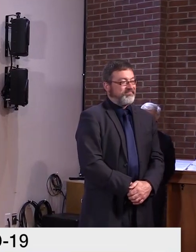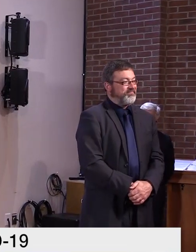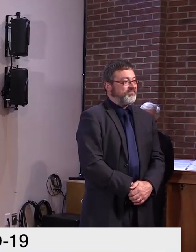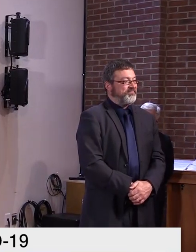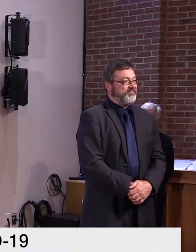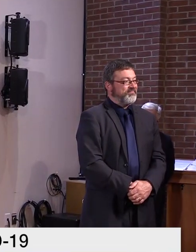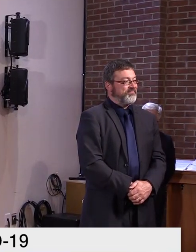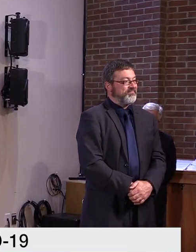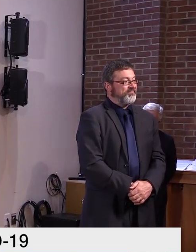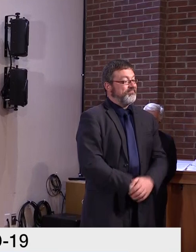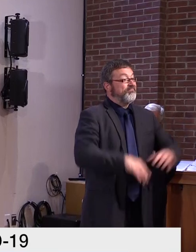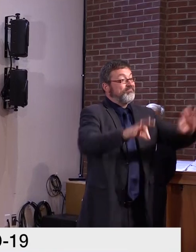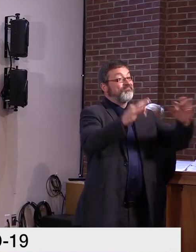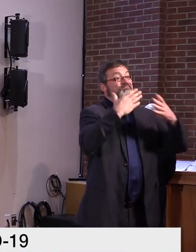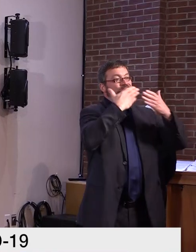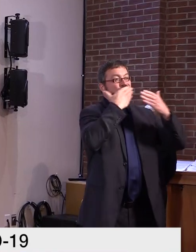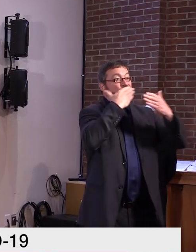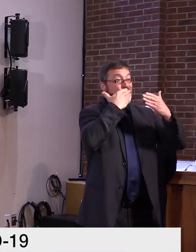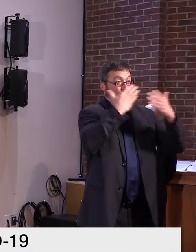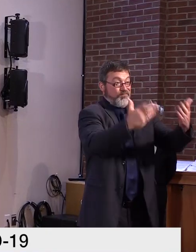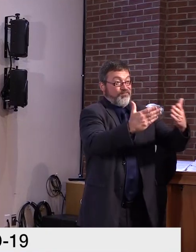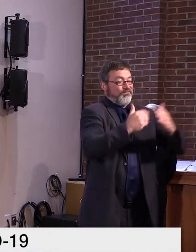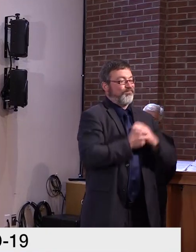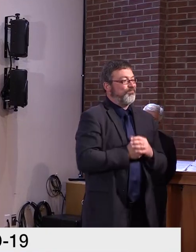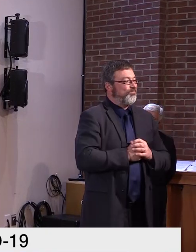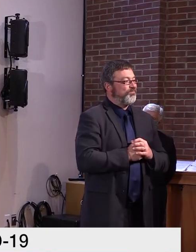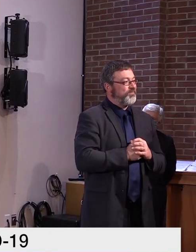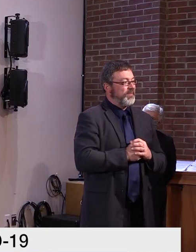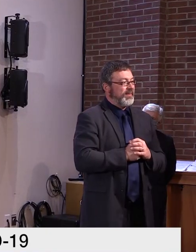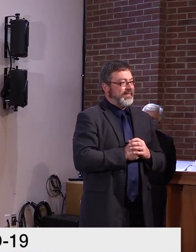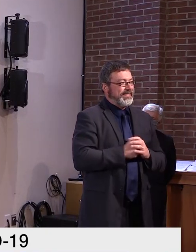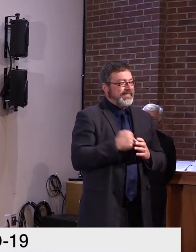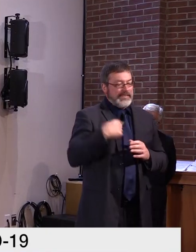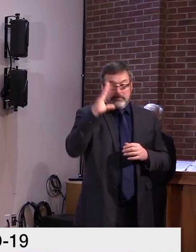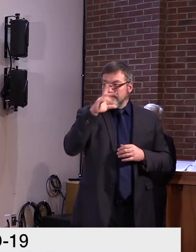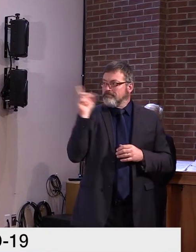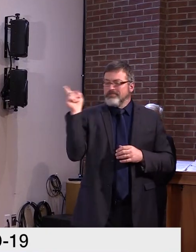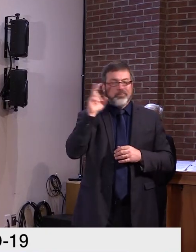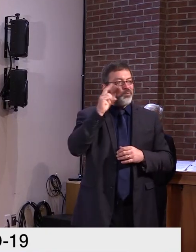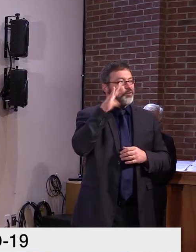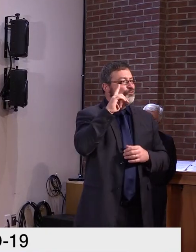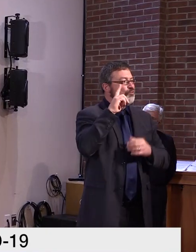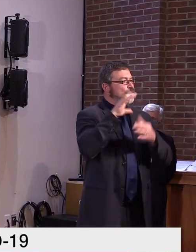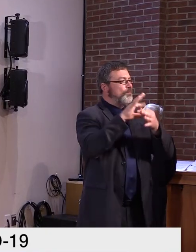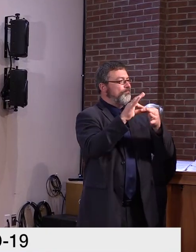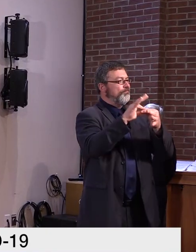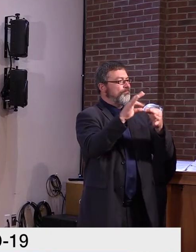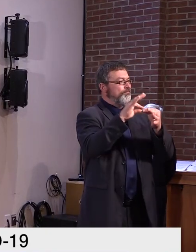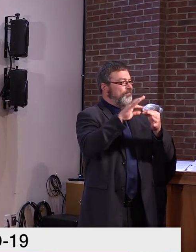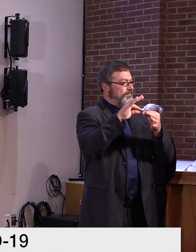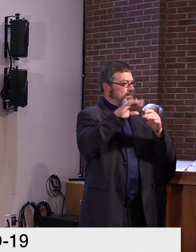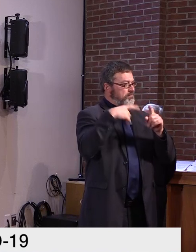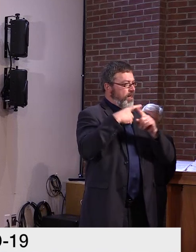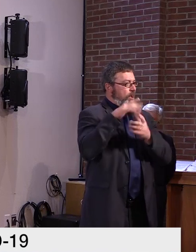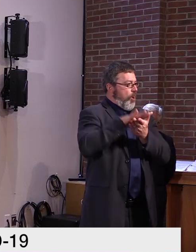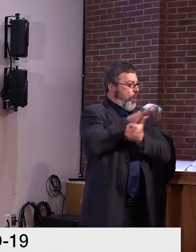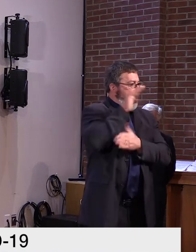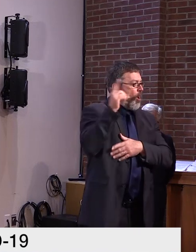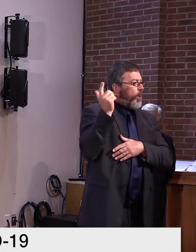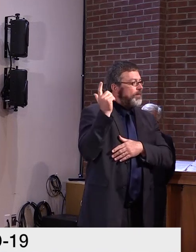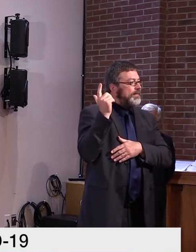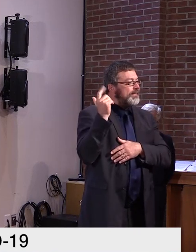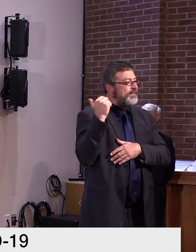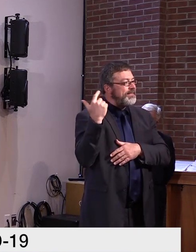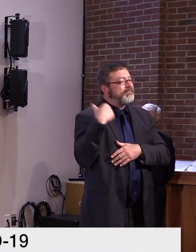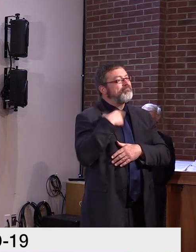Thank you. And Rich spent a lot of his time in his own entertaining way, thanking